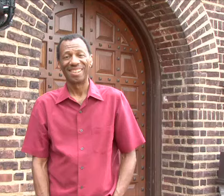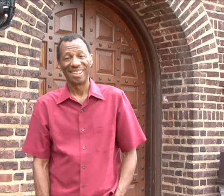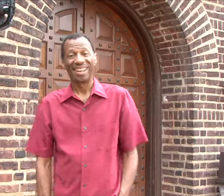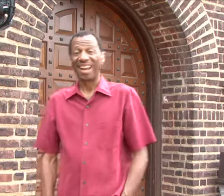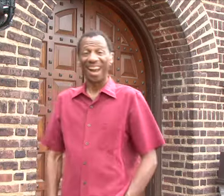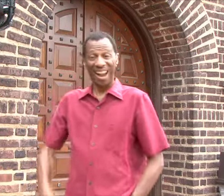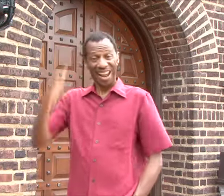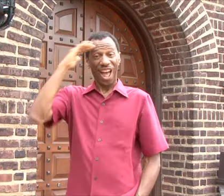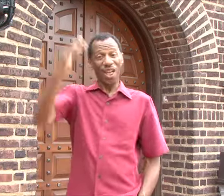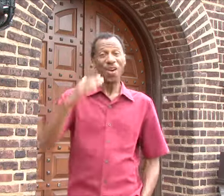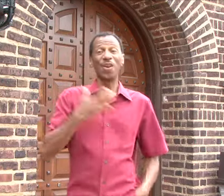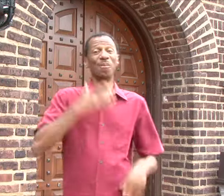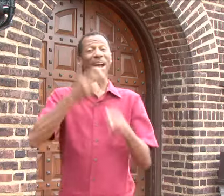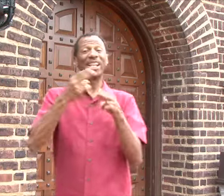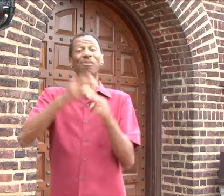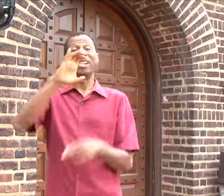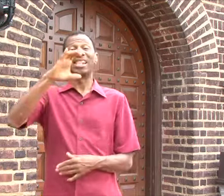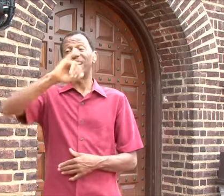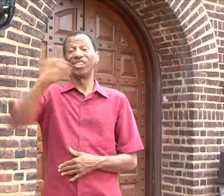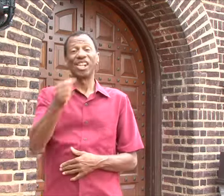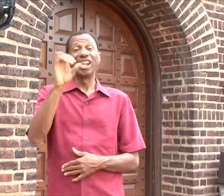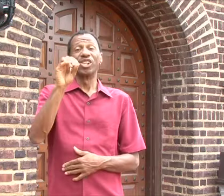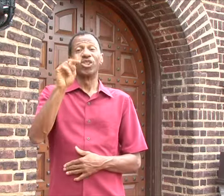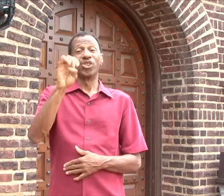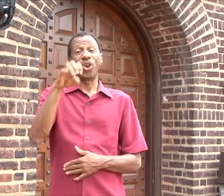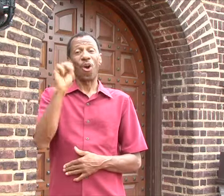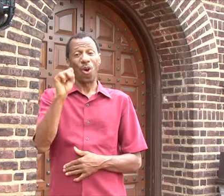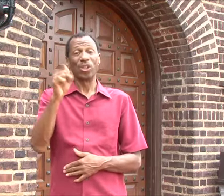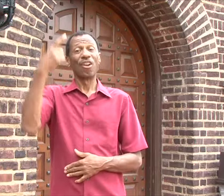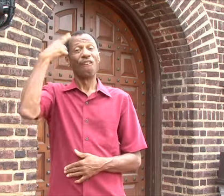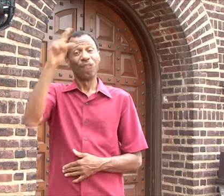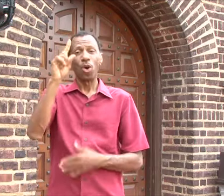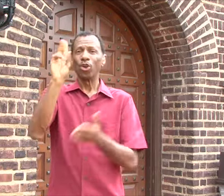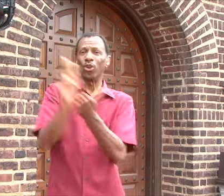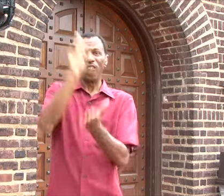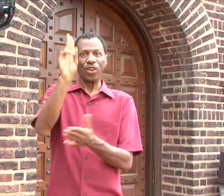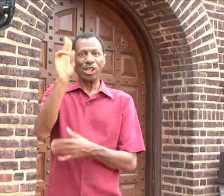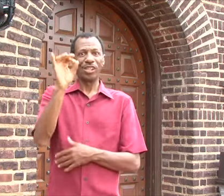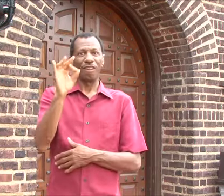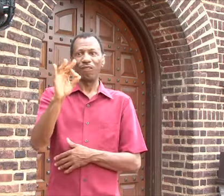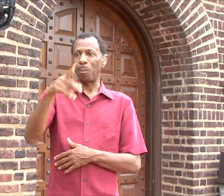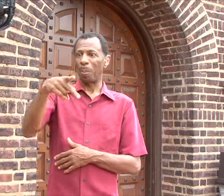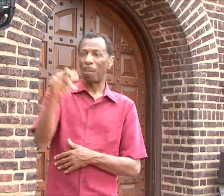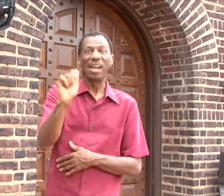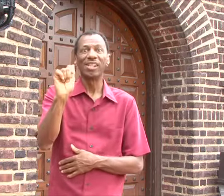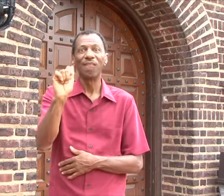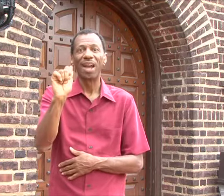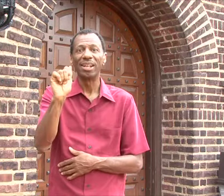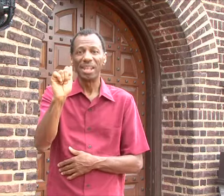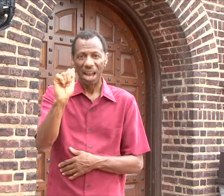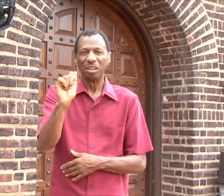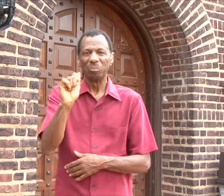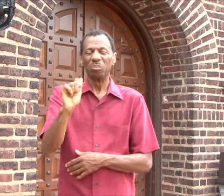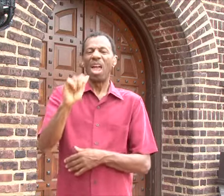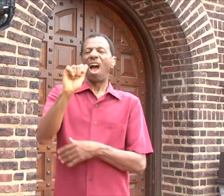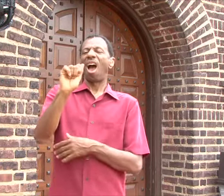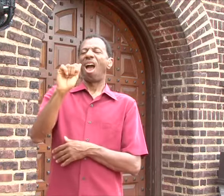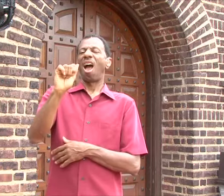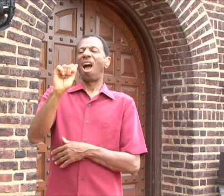Hello, my name is CJ Jones. Welcome to the University of Pennsylvania Museum